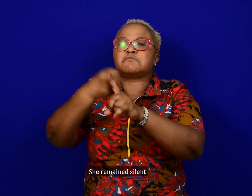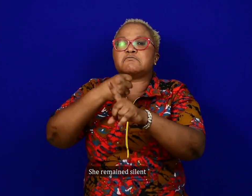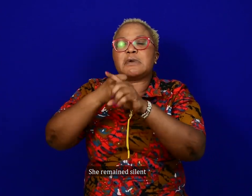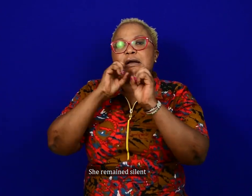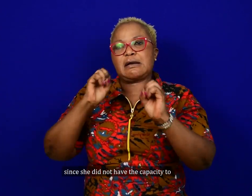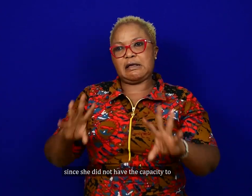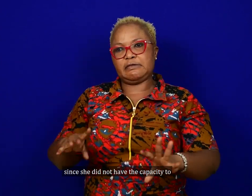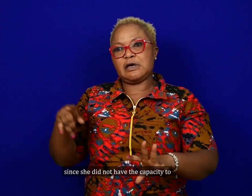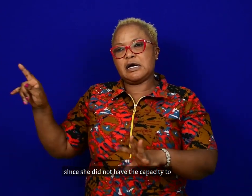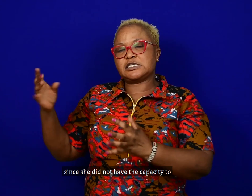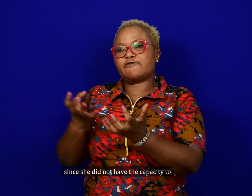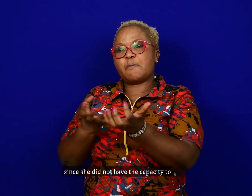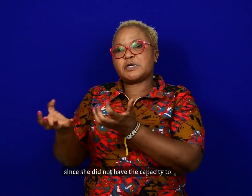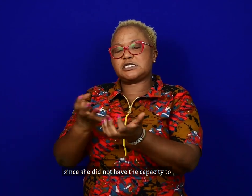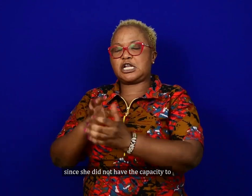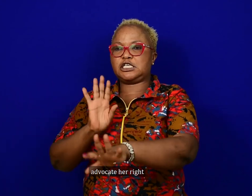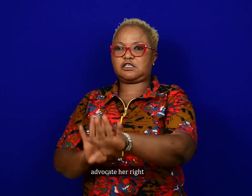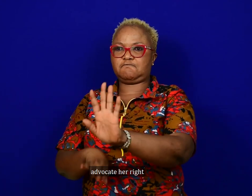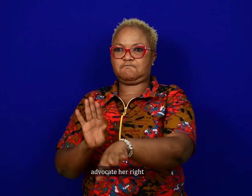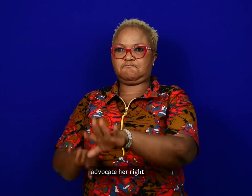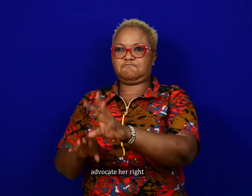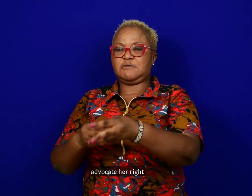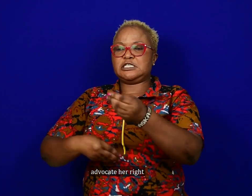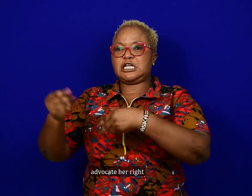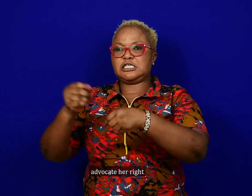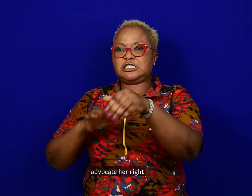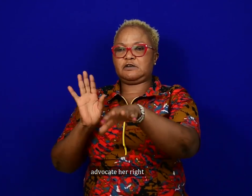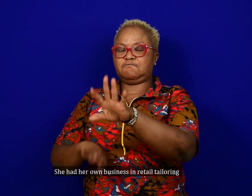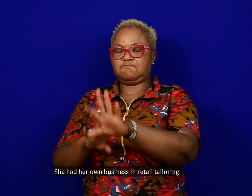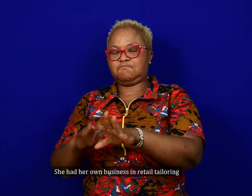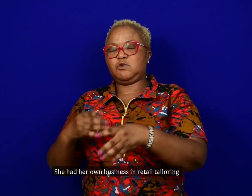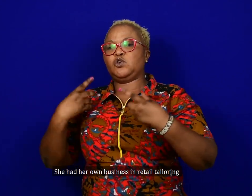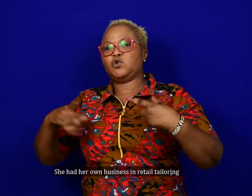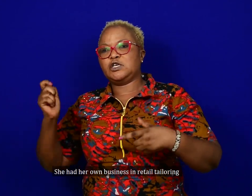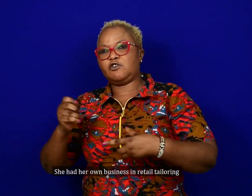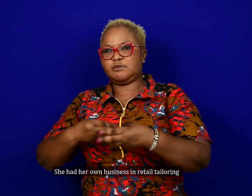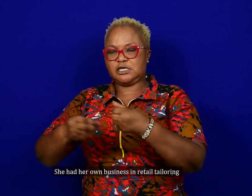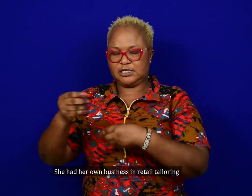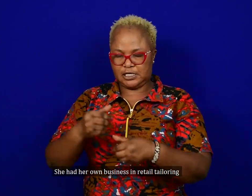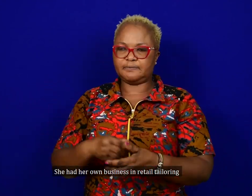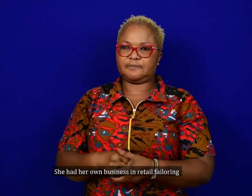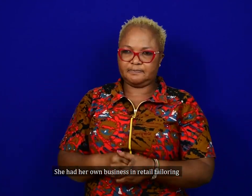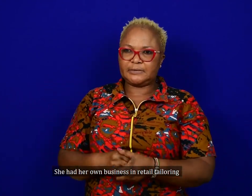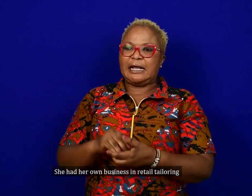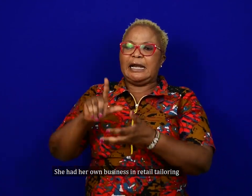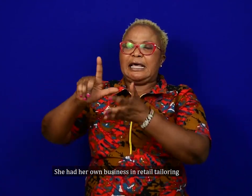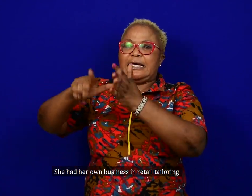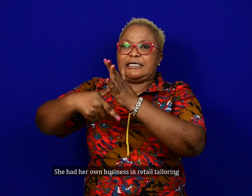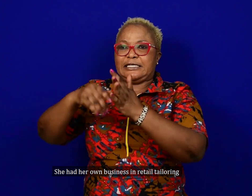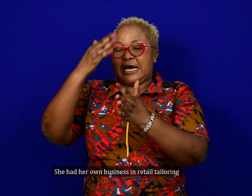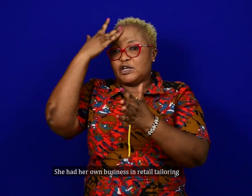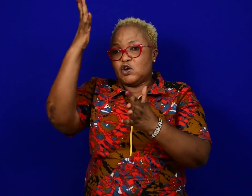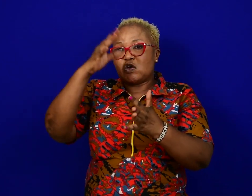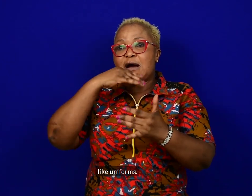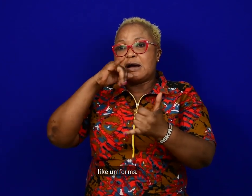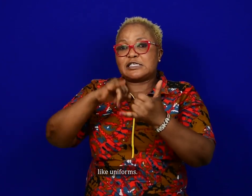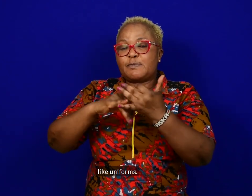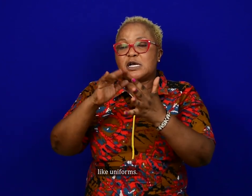since she did not have the capacity to advocate for her right. She had her own business in the retail tillery and selling